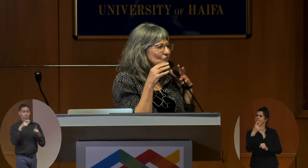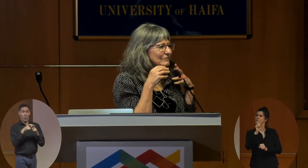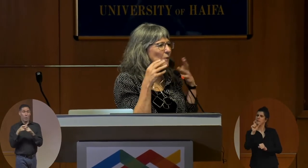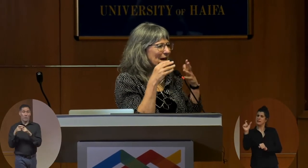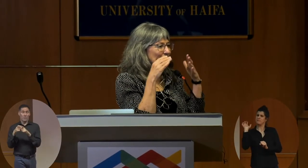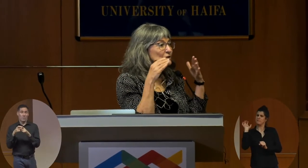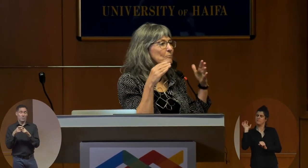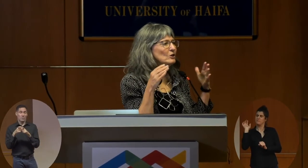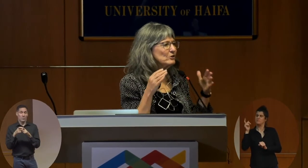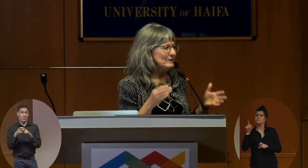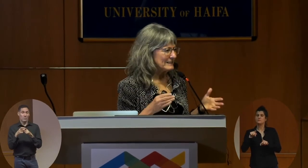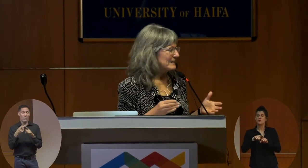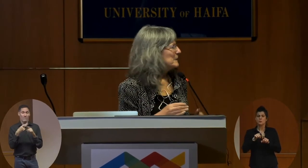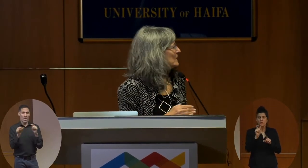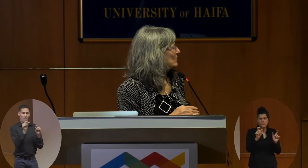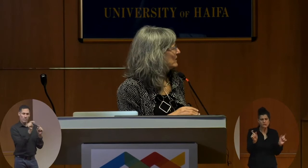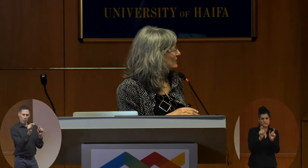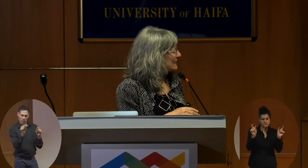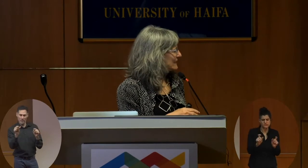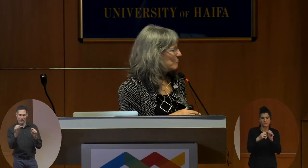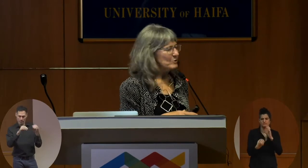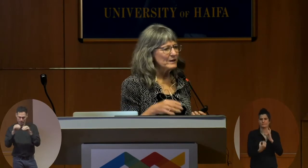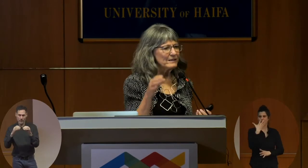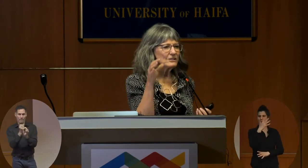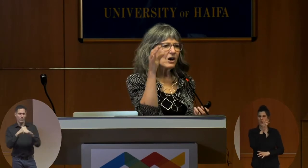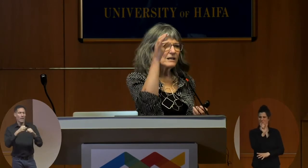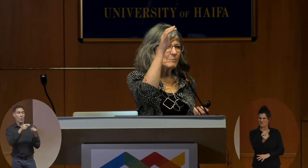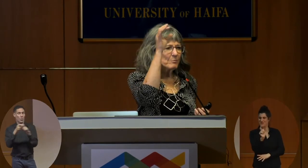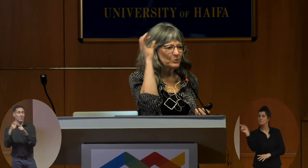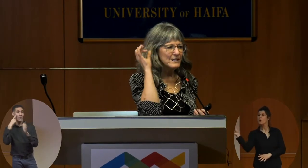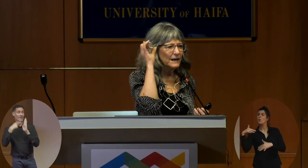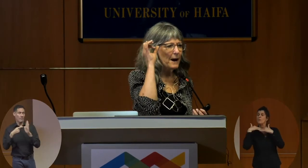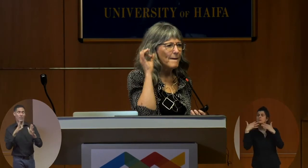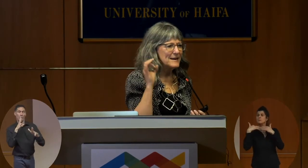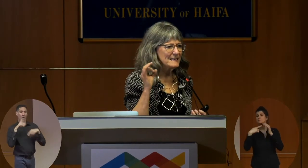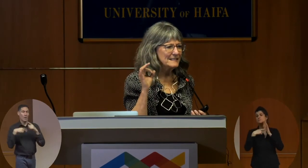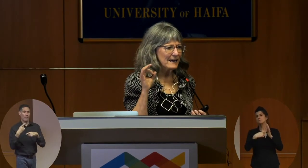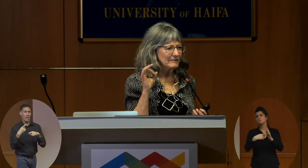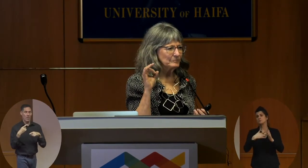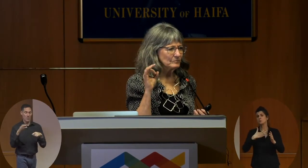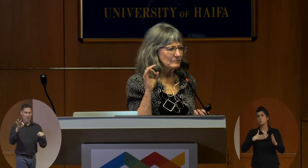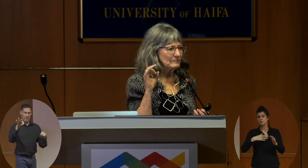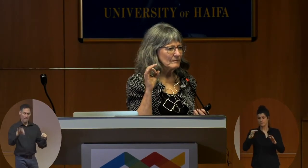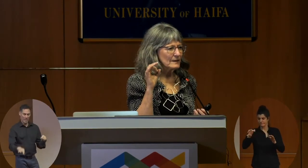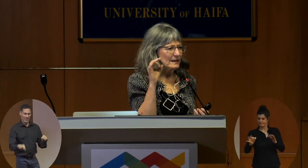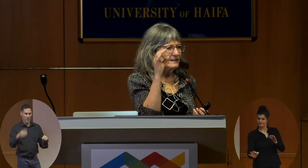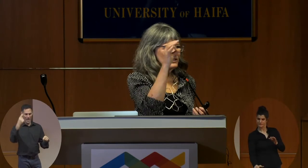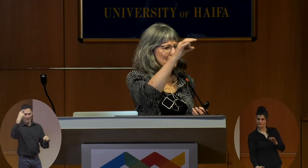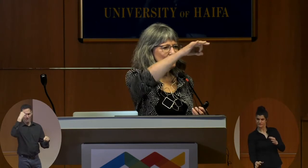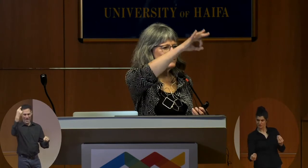smaller units. So here's an example where he's talking about putting a penny down. And he gestures